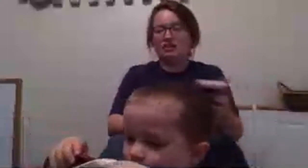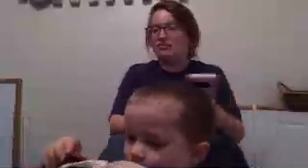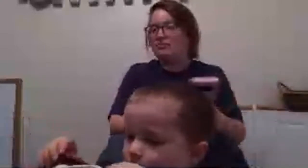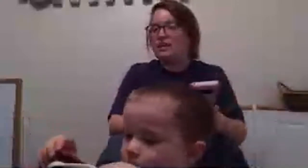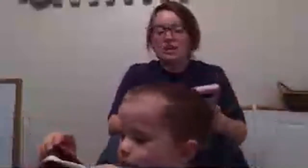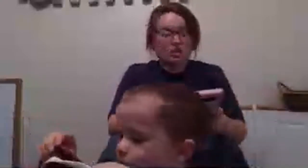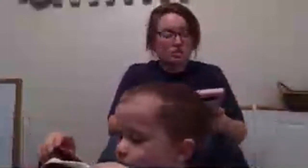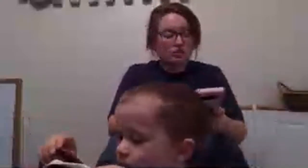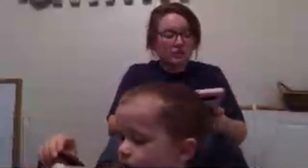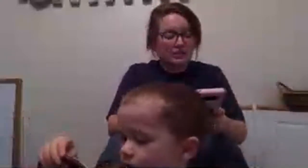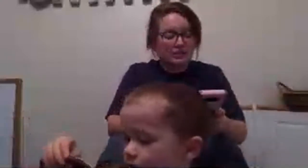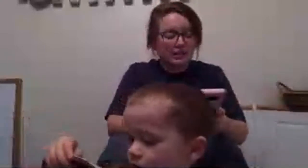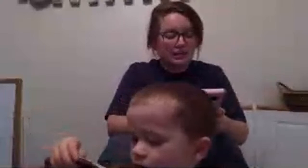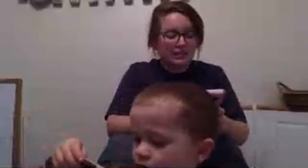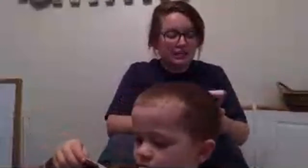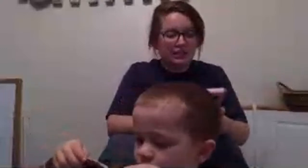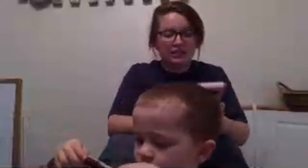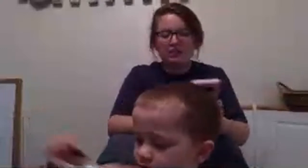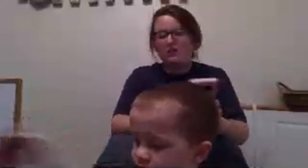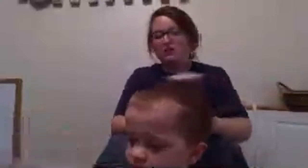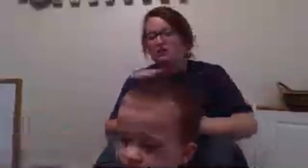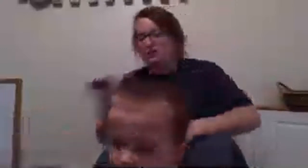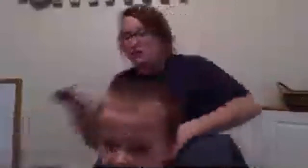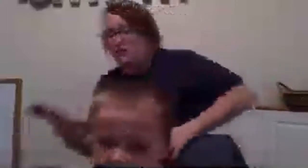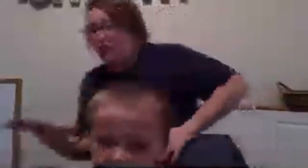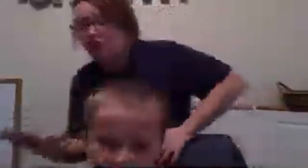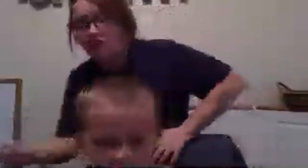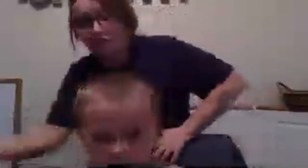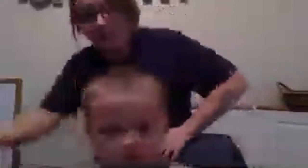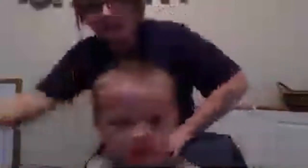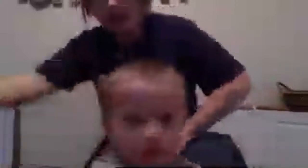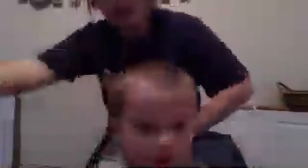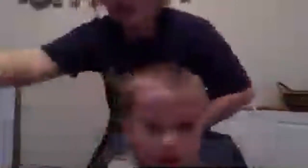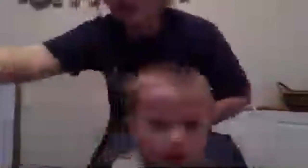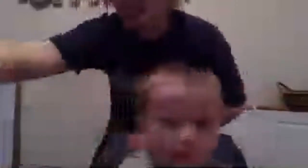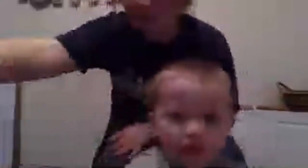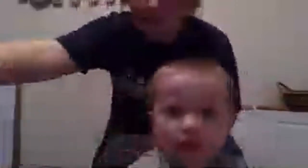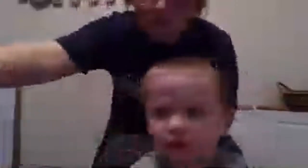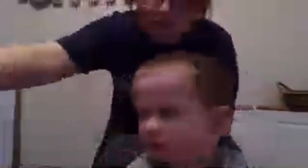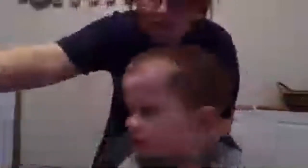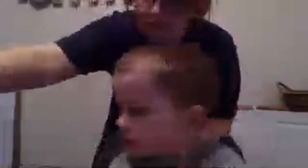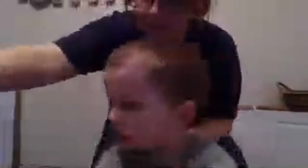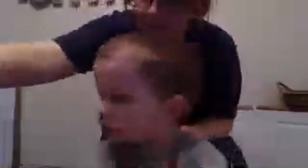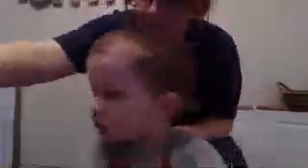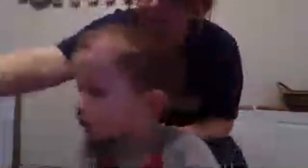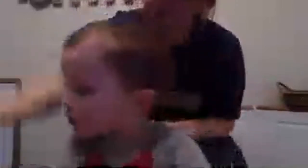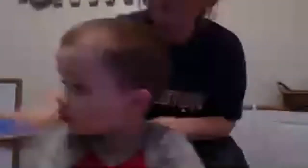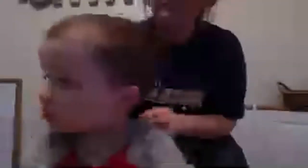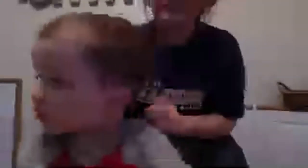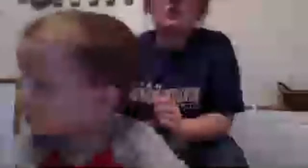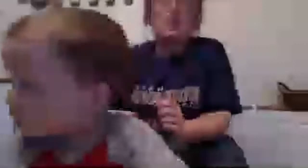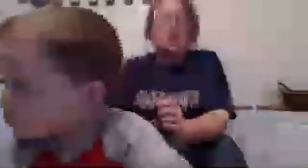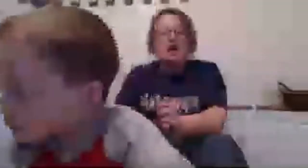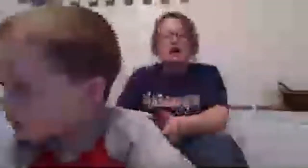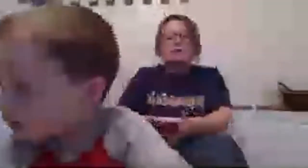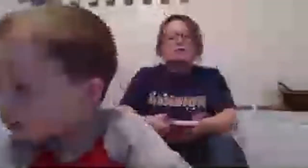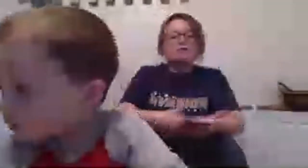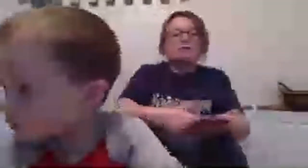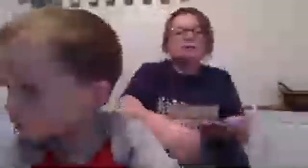so the reason that he okay go get yours on the other people um so the reason